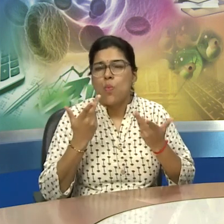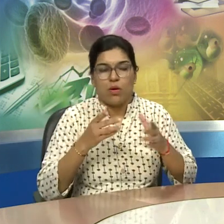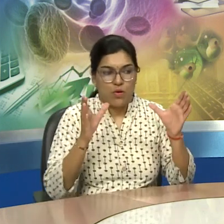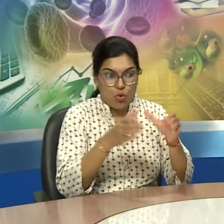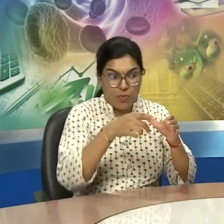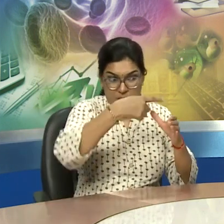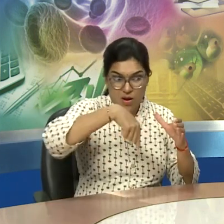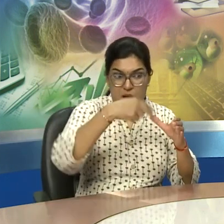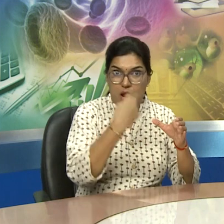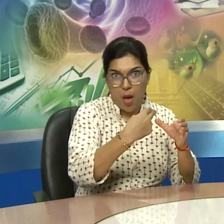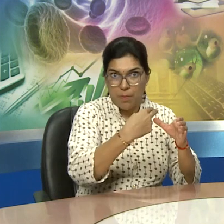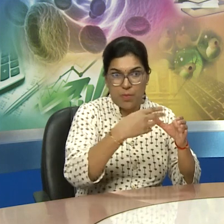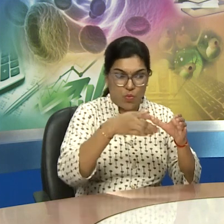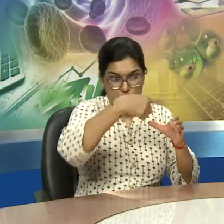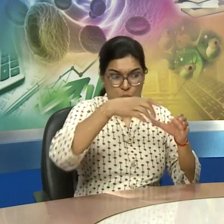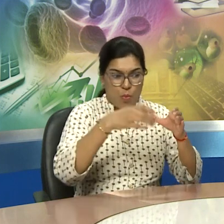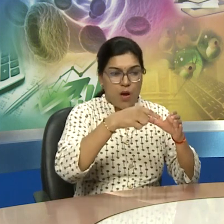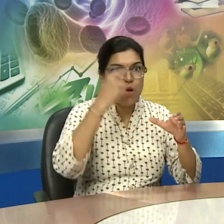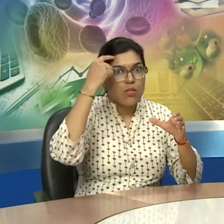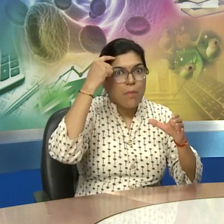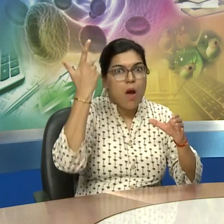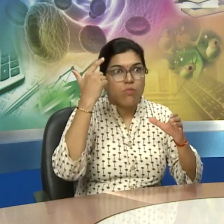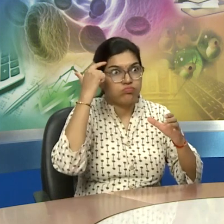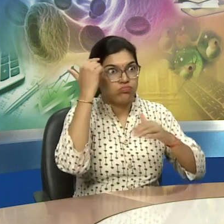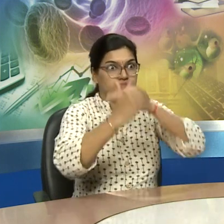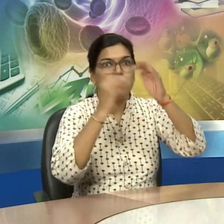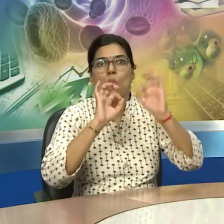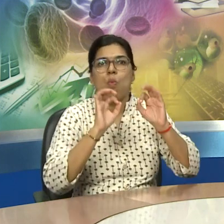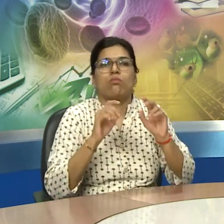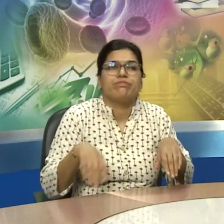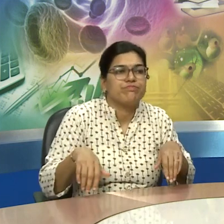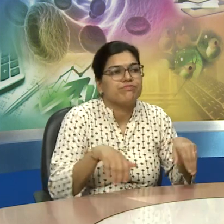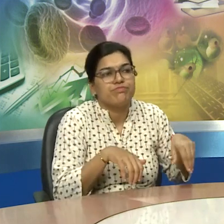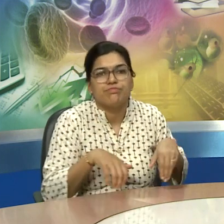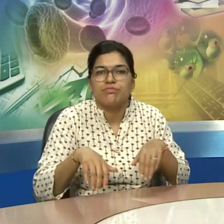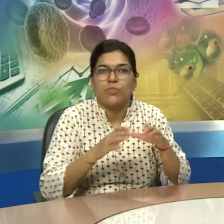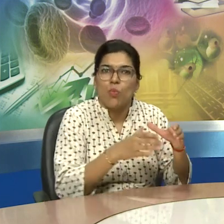changes so these are all the names of